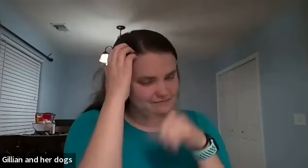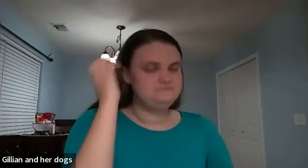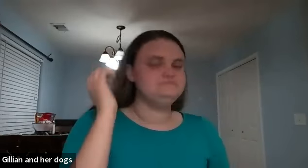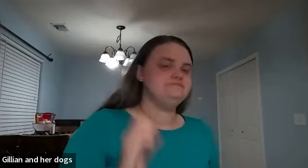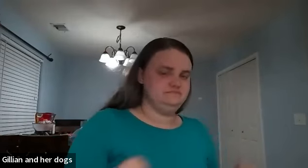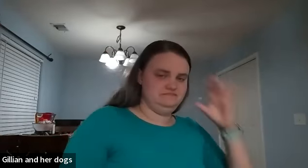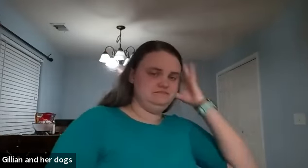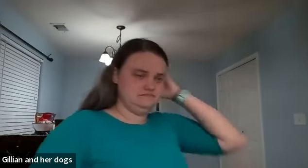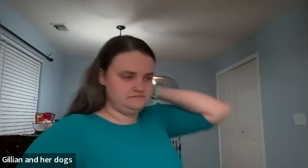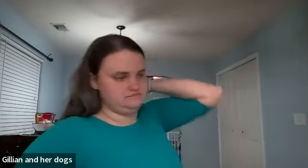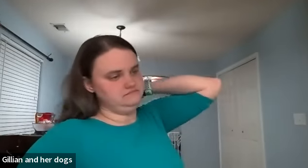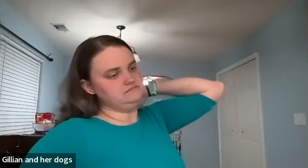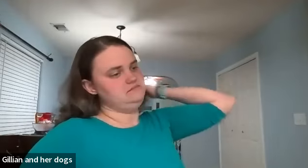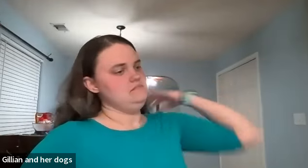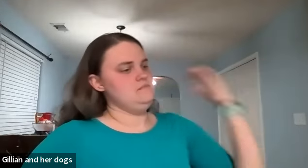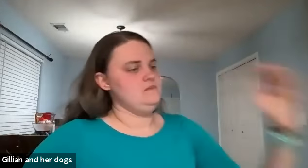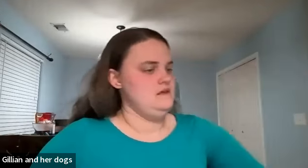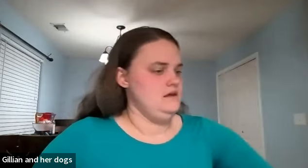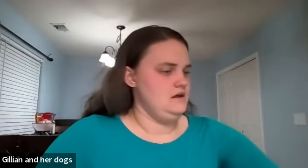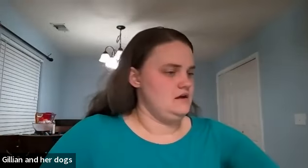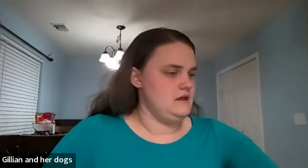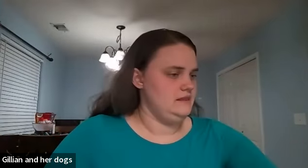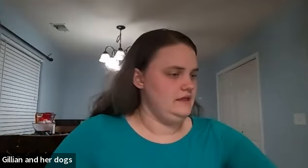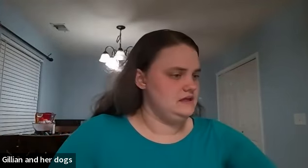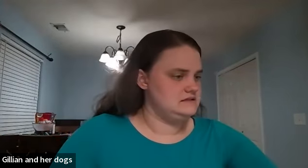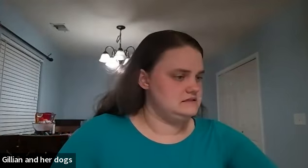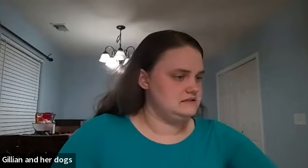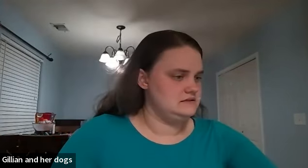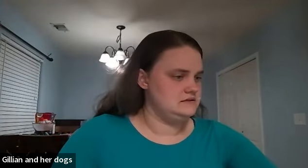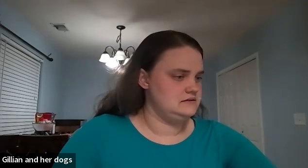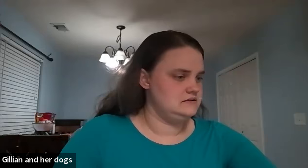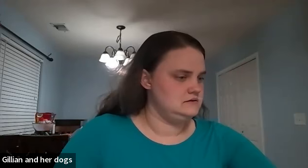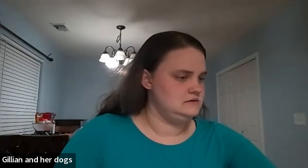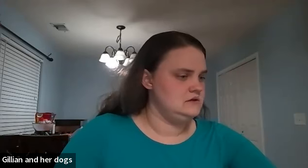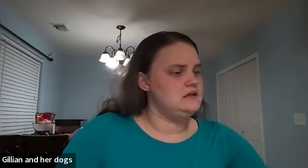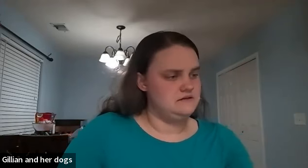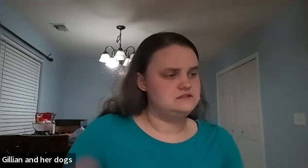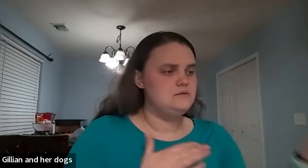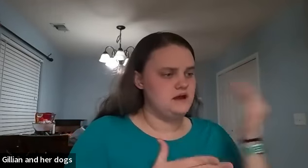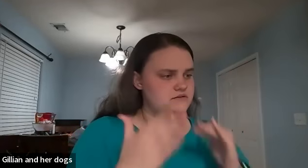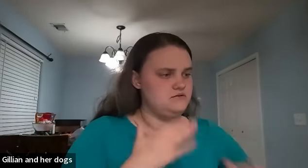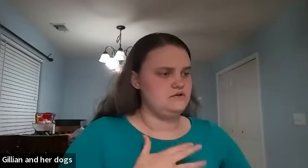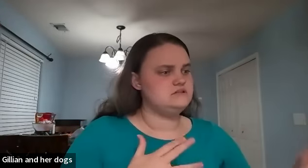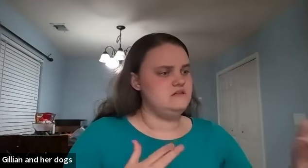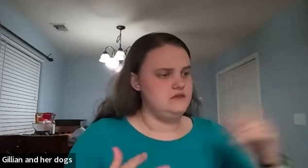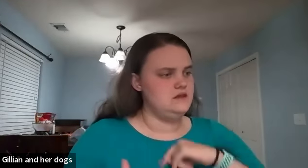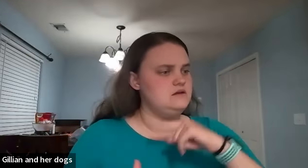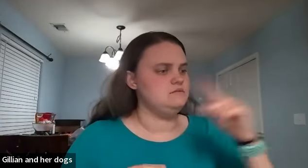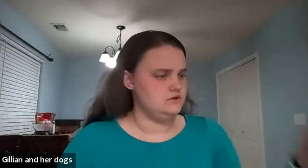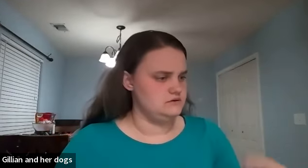mm-hmm all right let's yeah let's go back through those and then we'll go